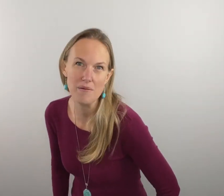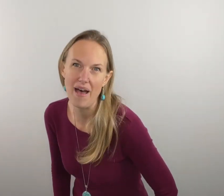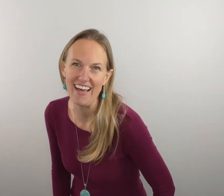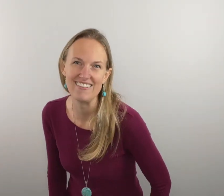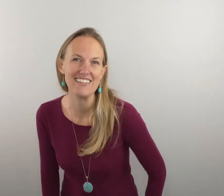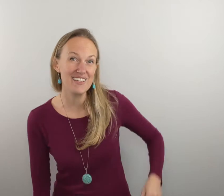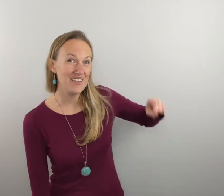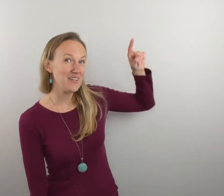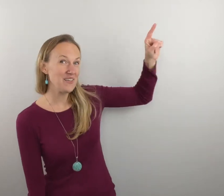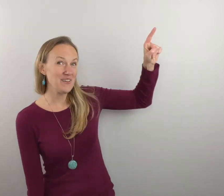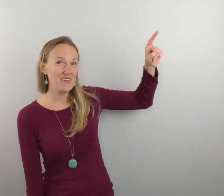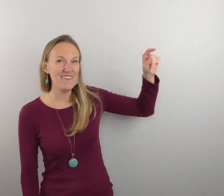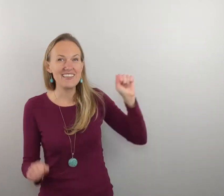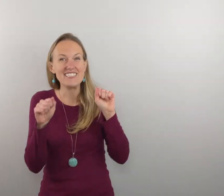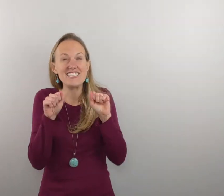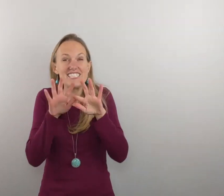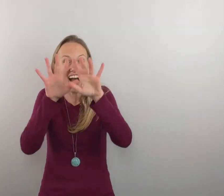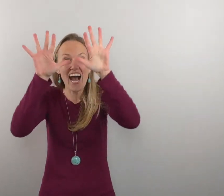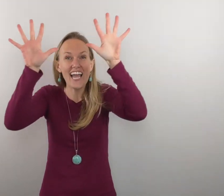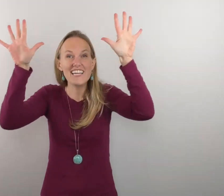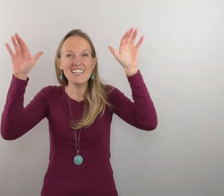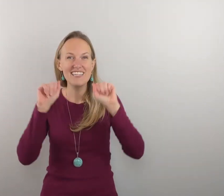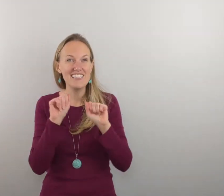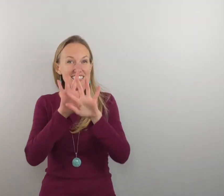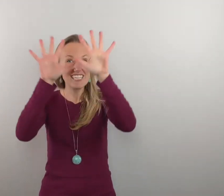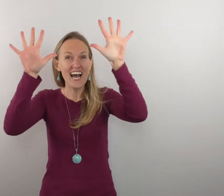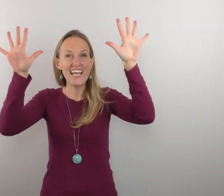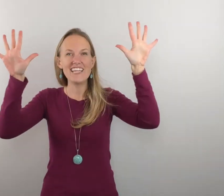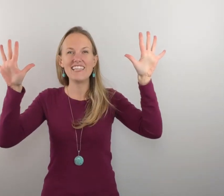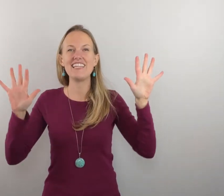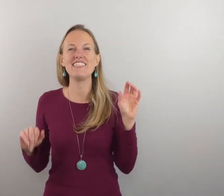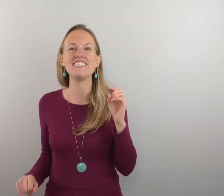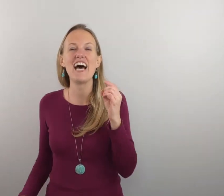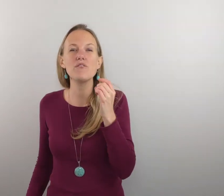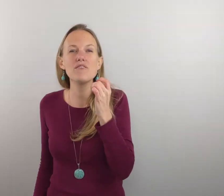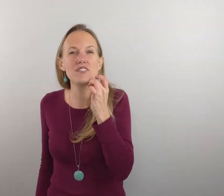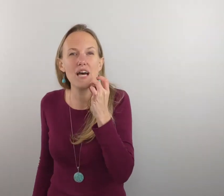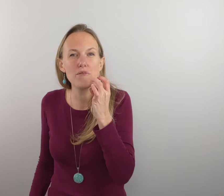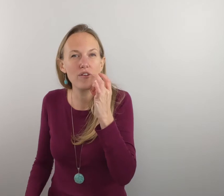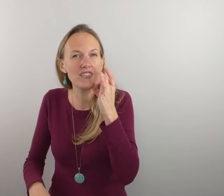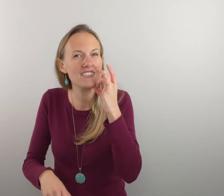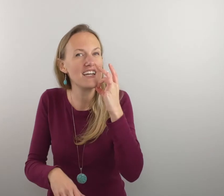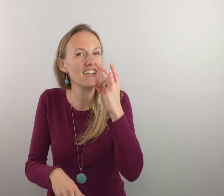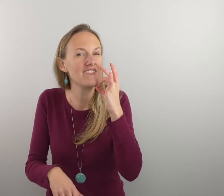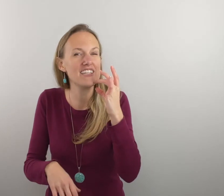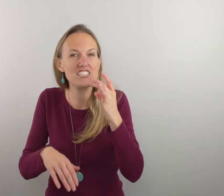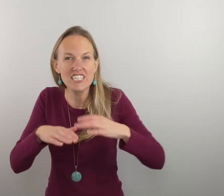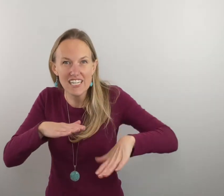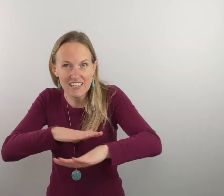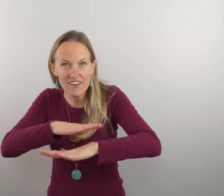battle you and then shine shine and then the shadow we've learned that before so you kind of flick your chin and then go